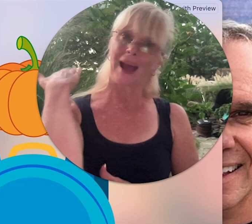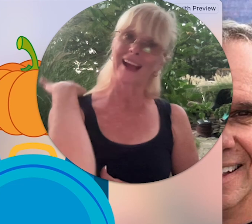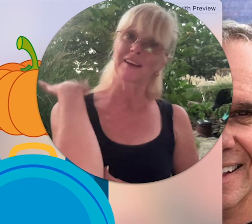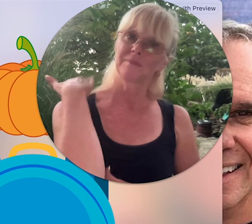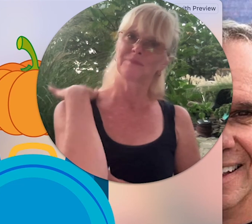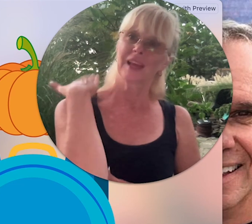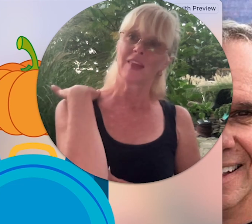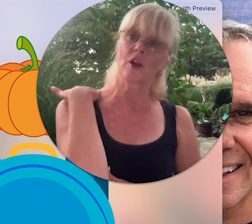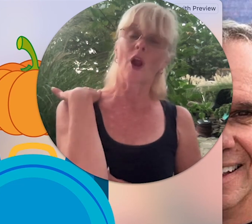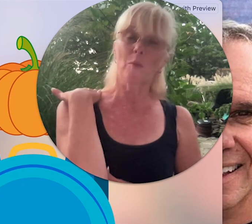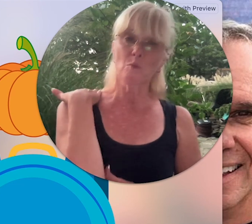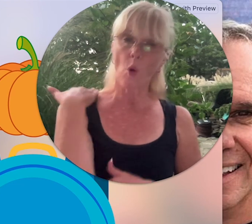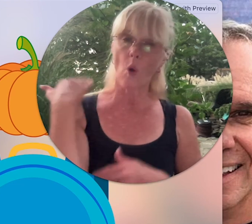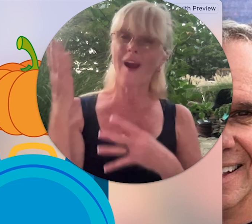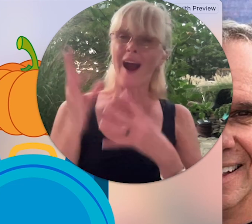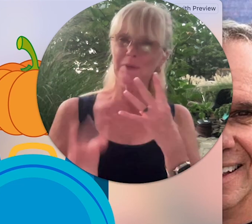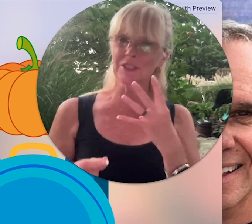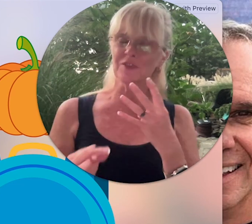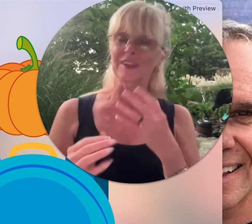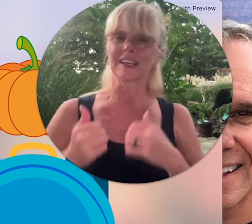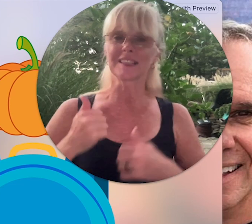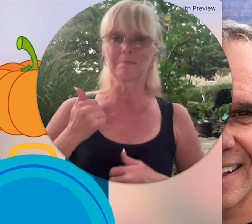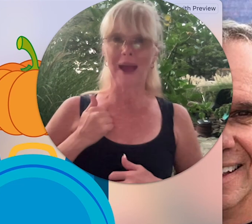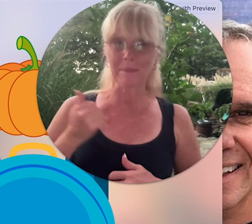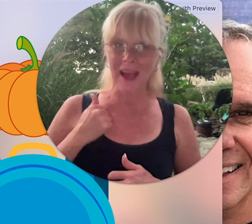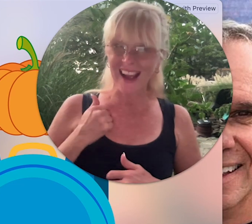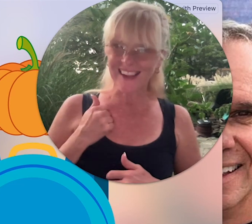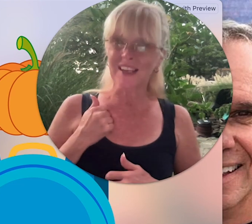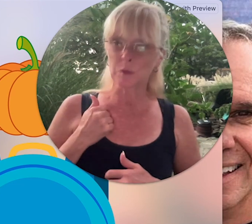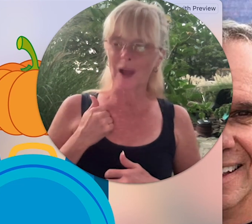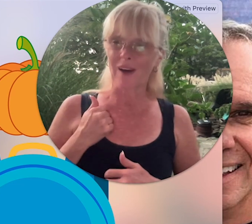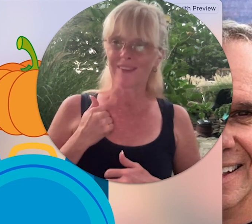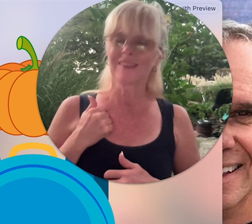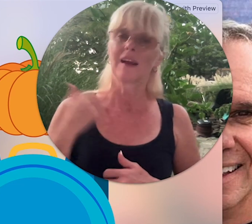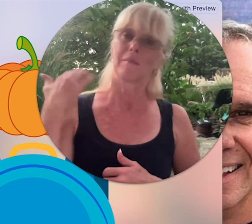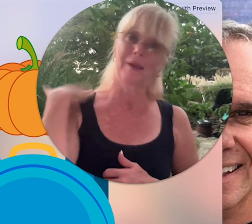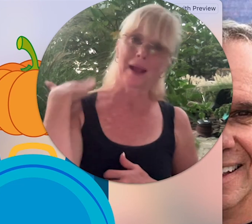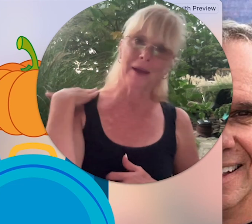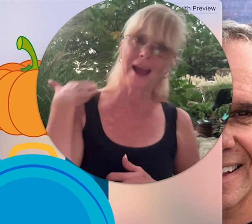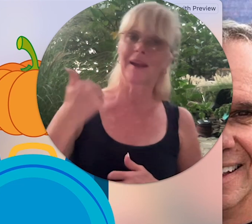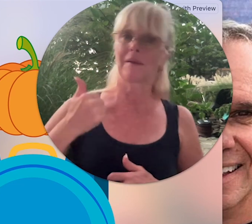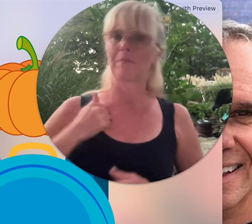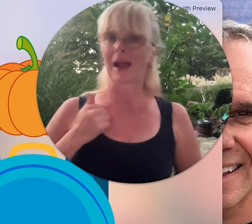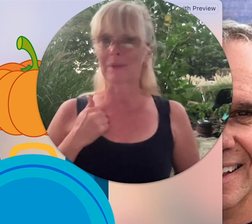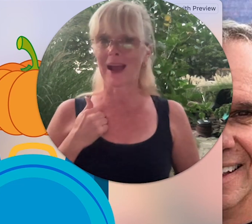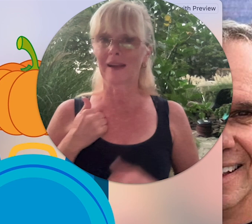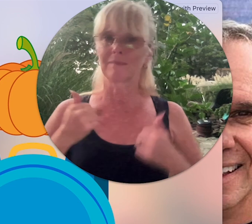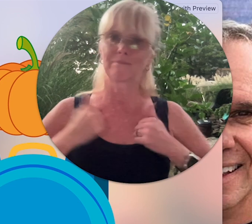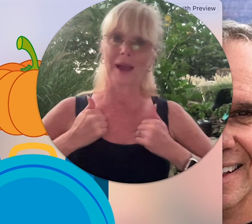there are more options for this backpack as well backpack backpack backpack